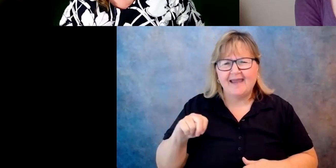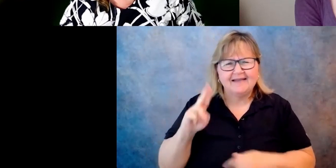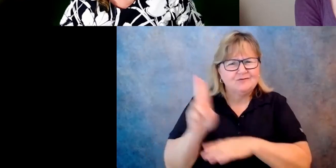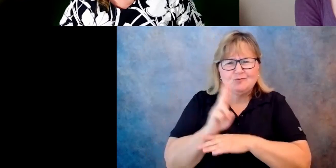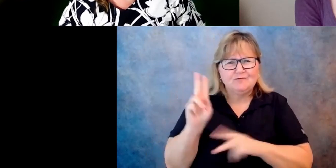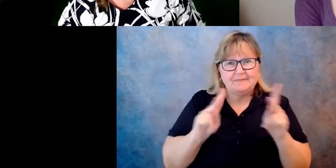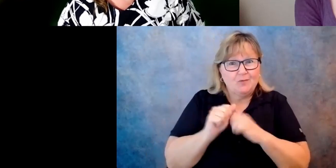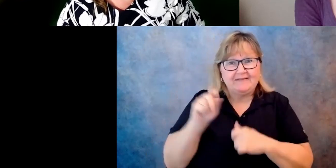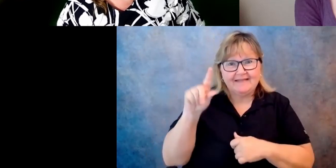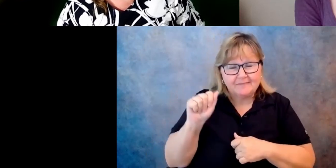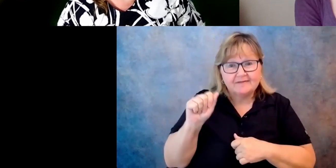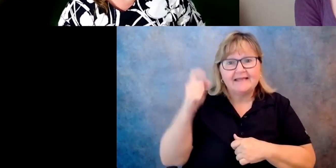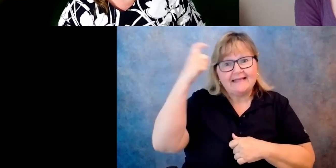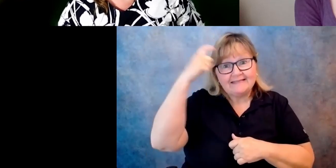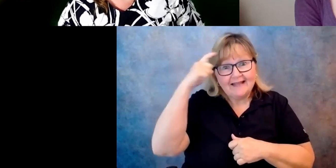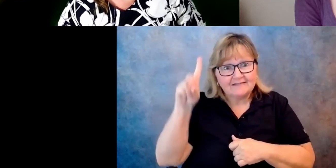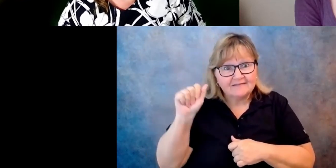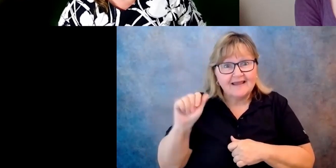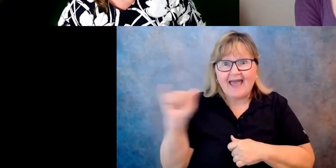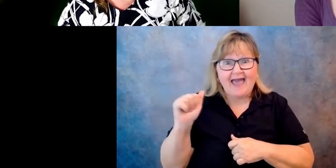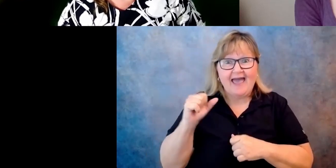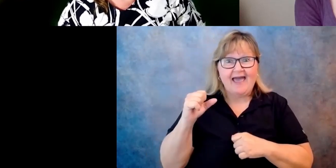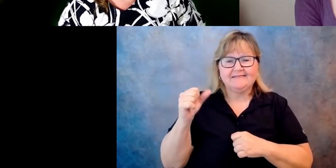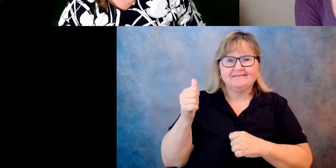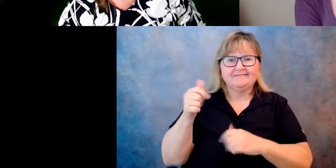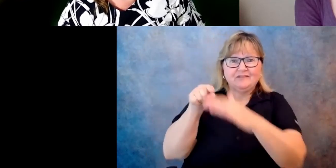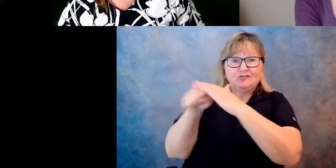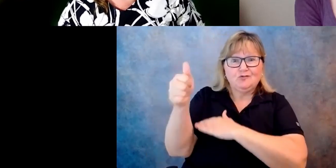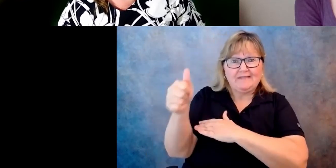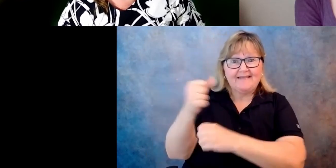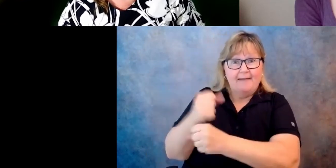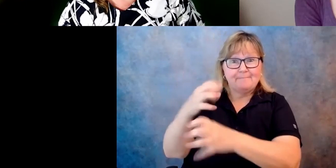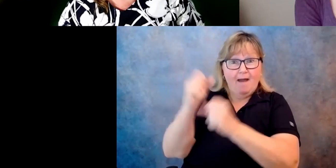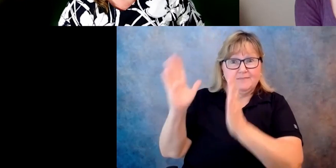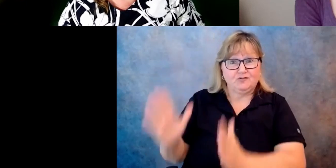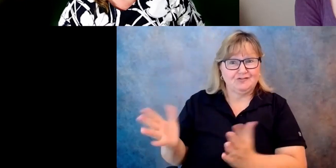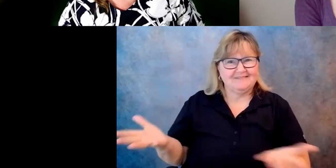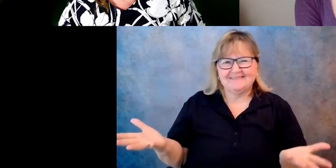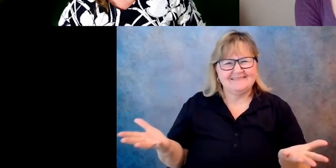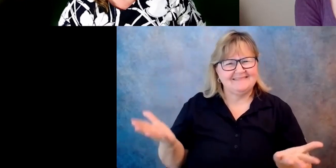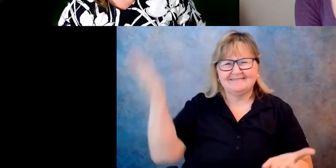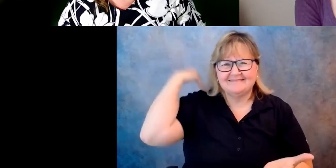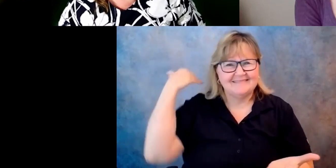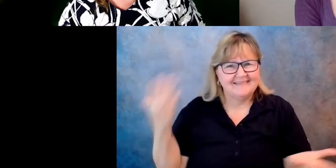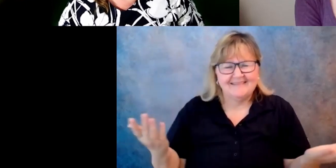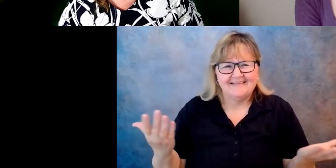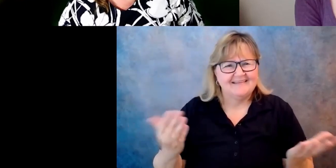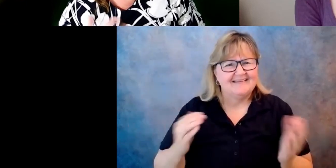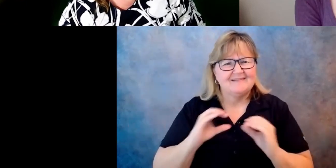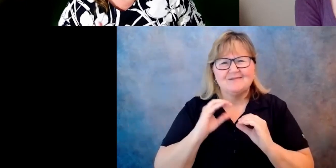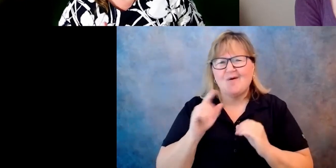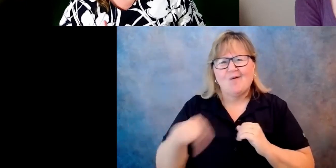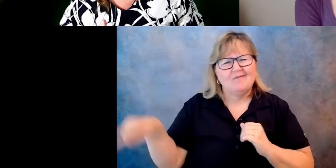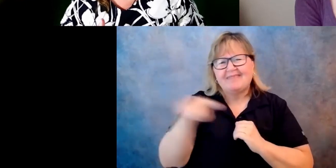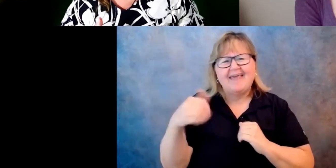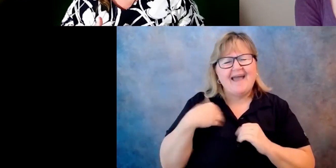disabilities as suicide bombers, um, in the past. So they have no regard for article 11